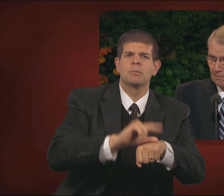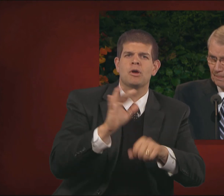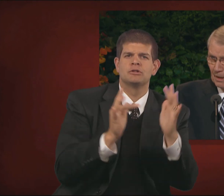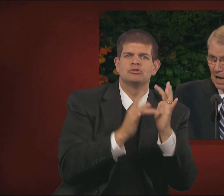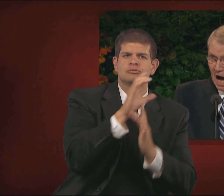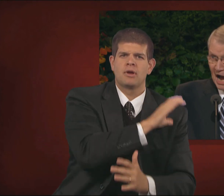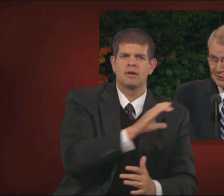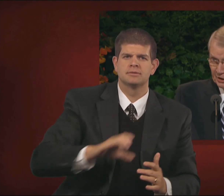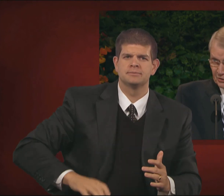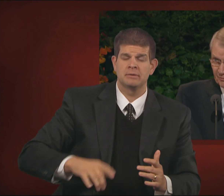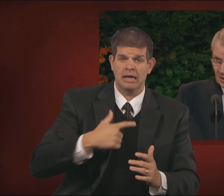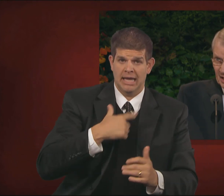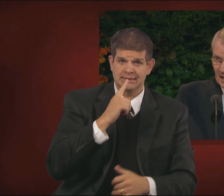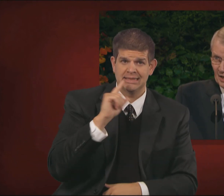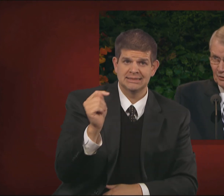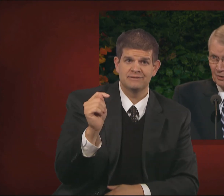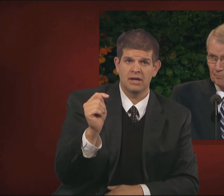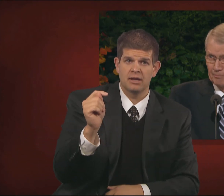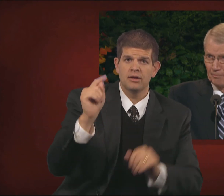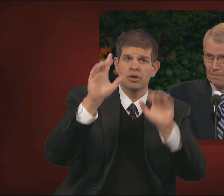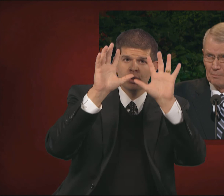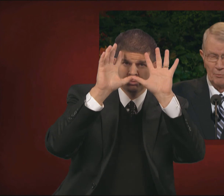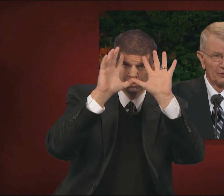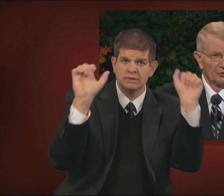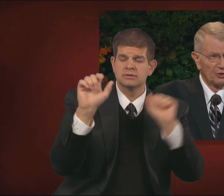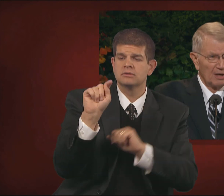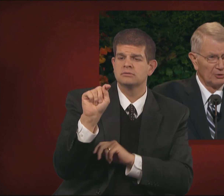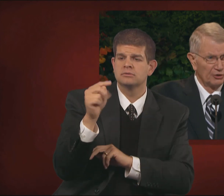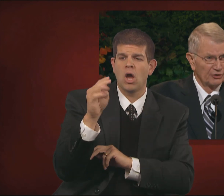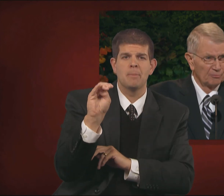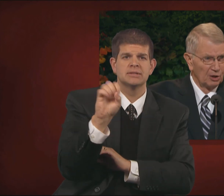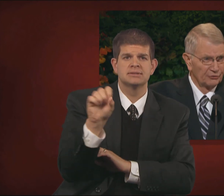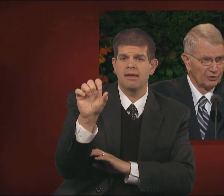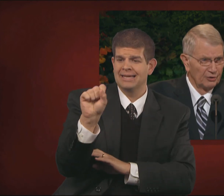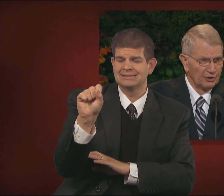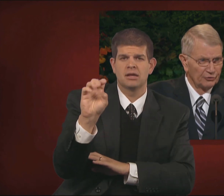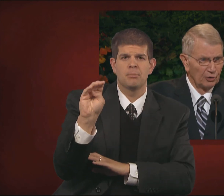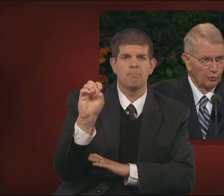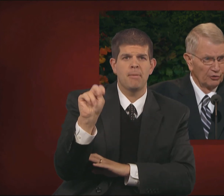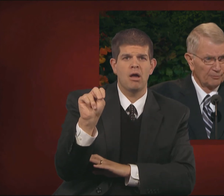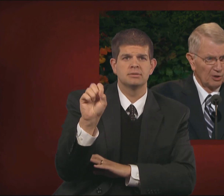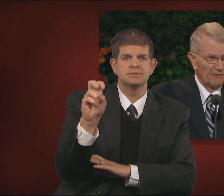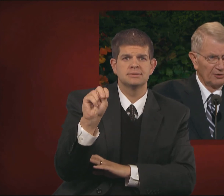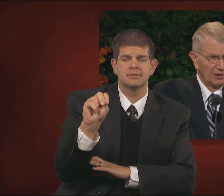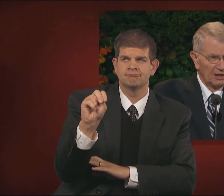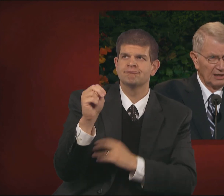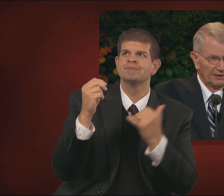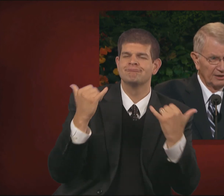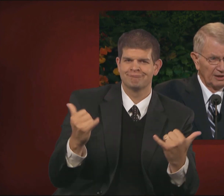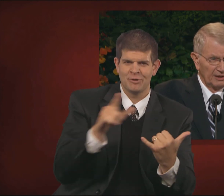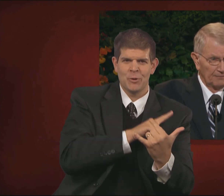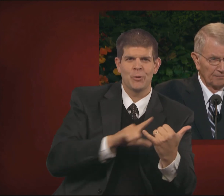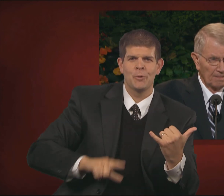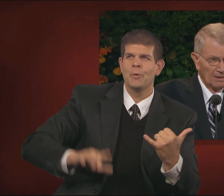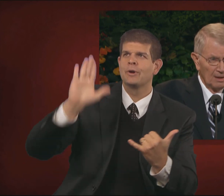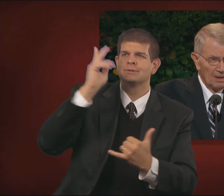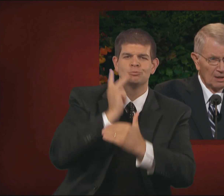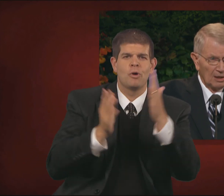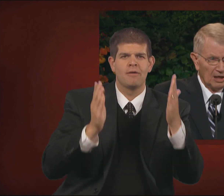I testify that President Thomas S. Monson is the Lord's prophet today.